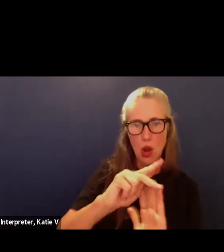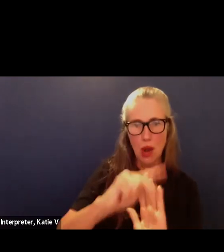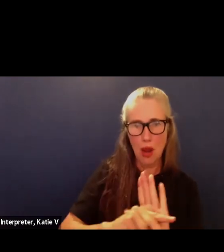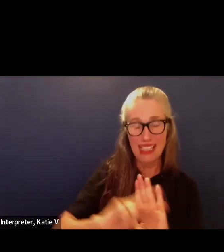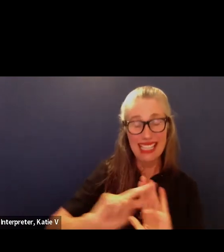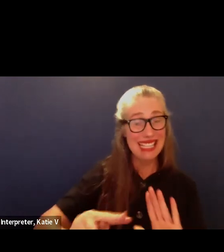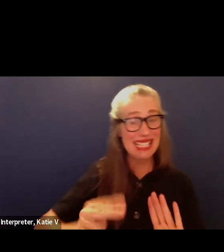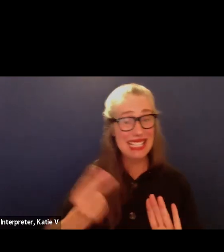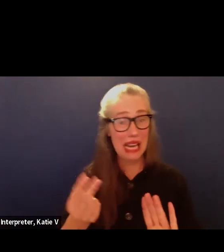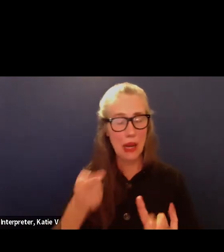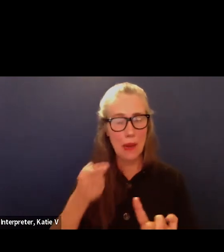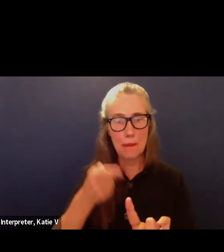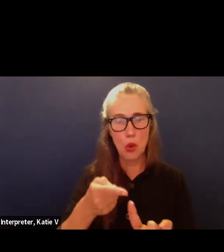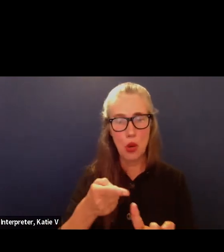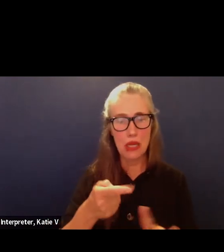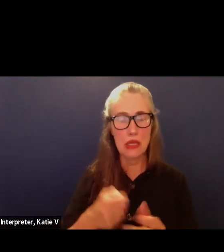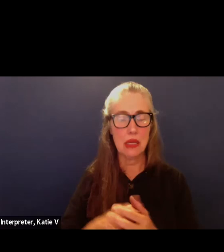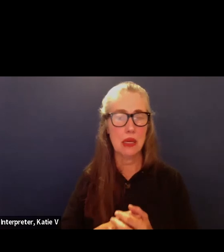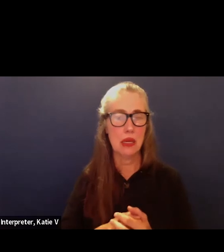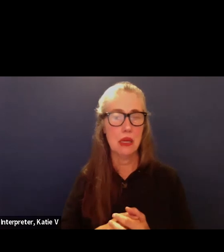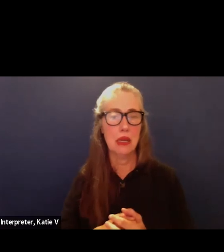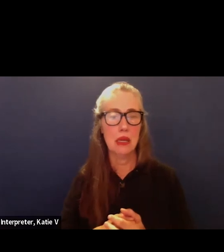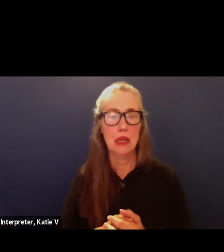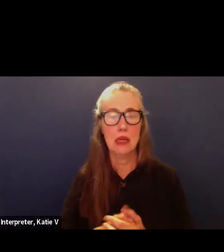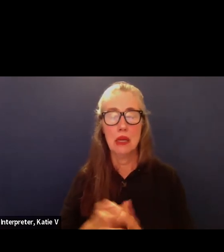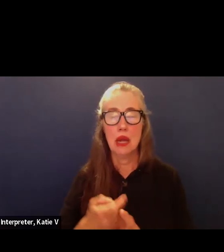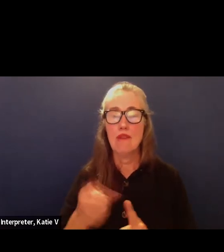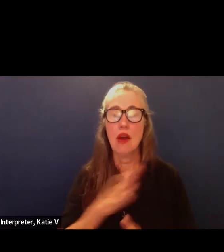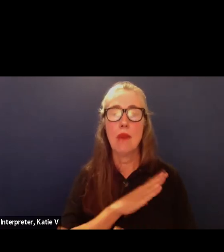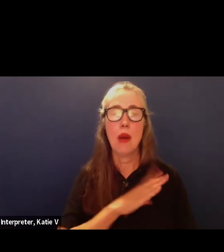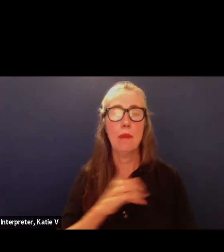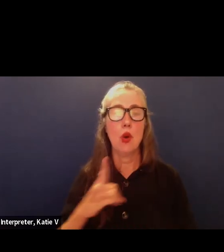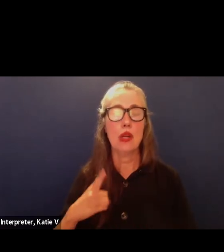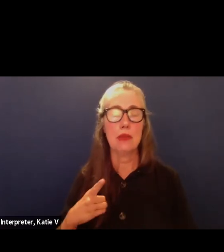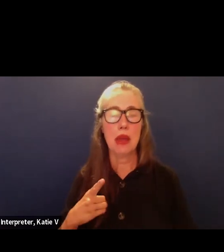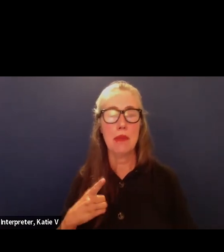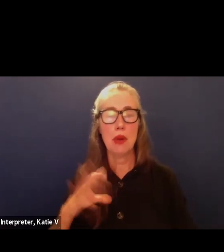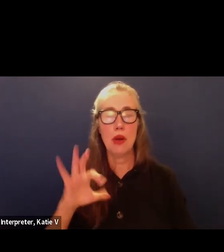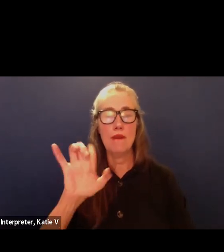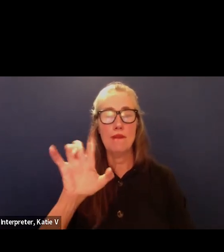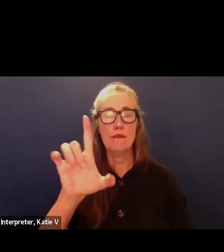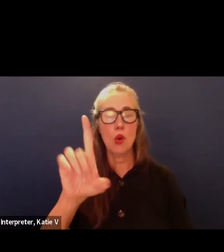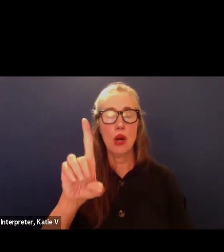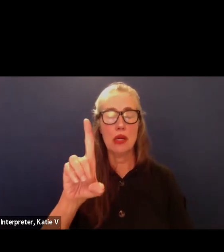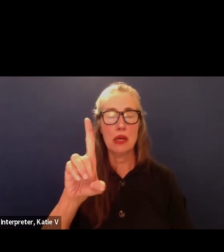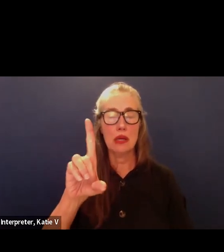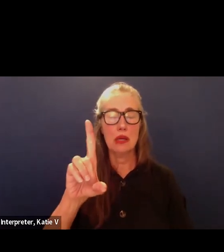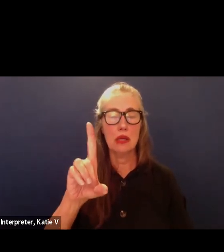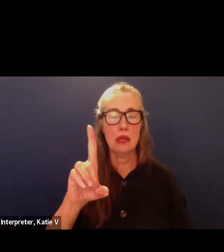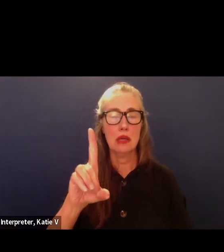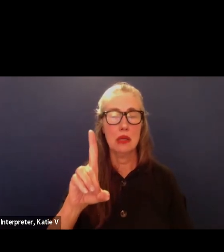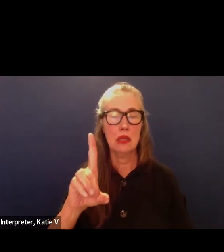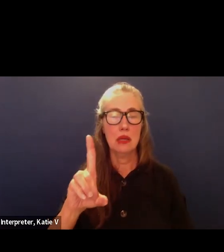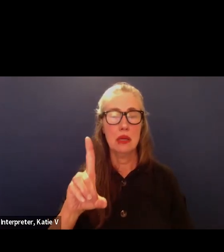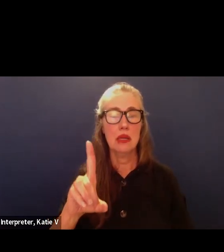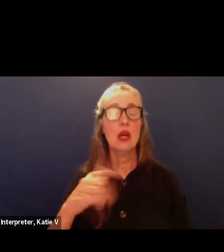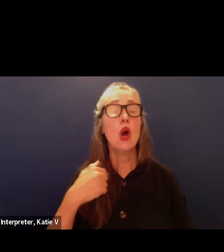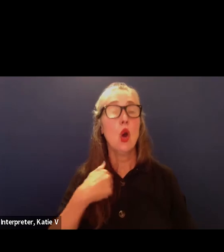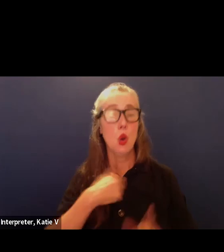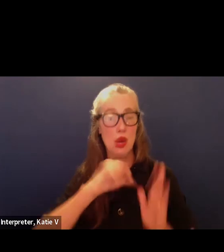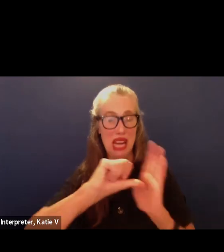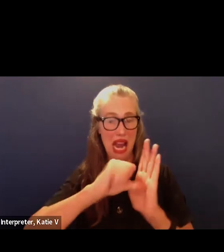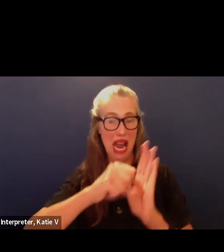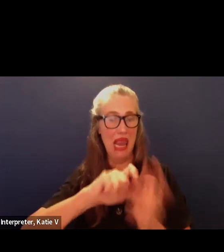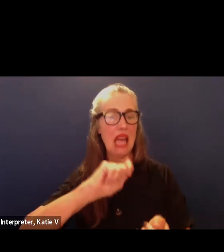well, as requested from a board member Ford, is that you'll notice that we did highlight